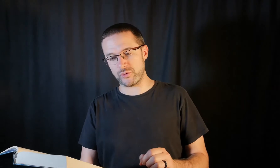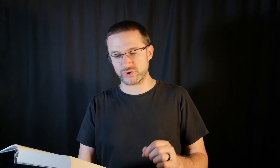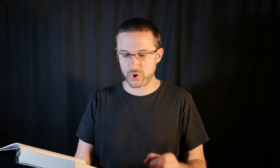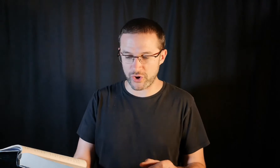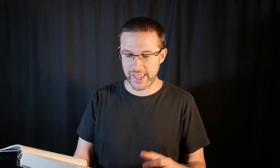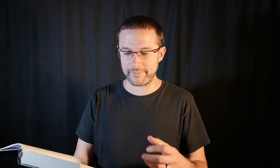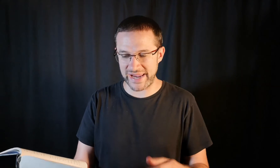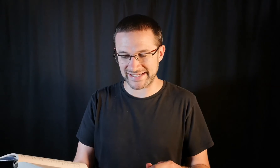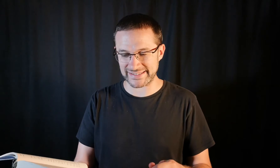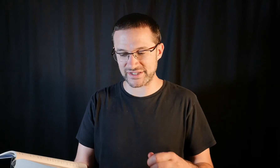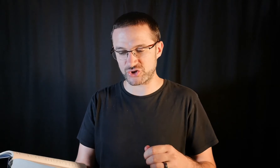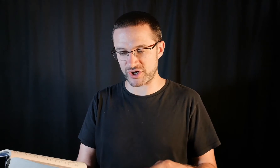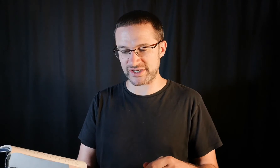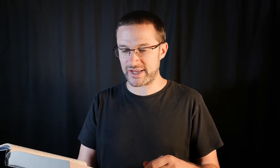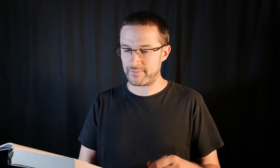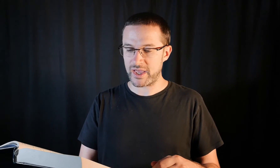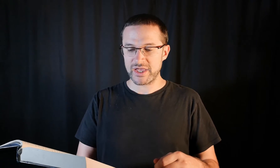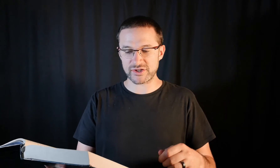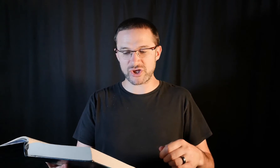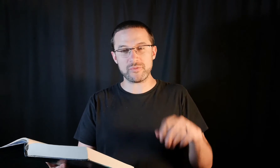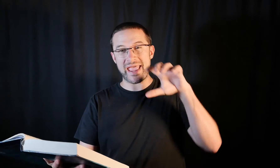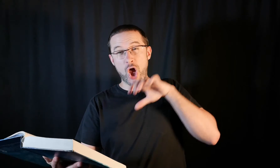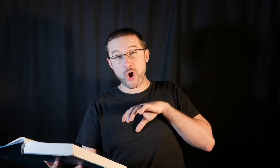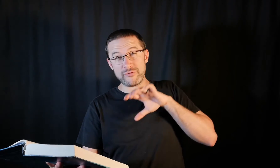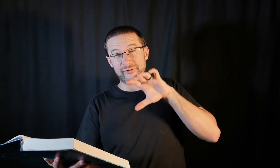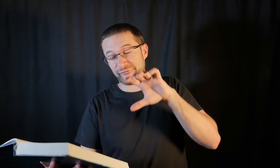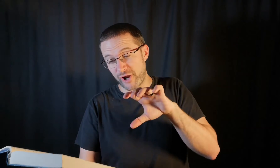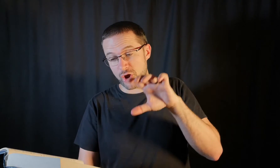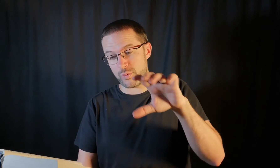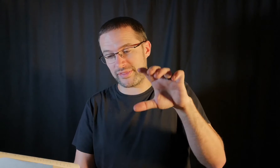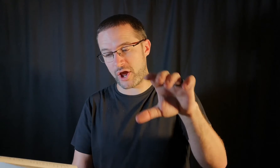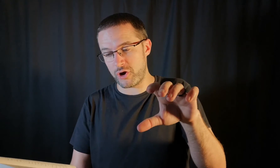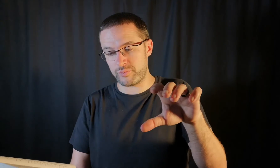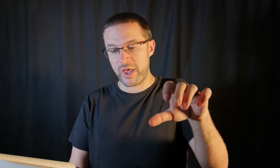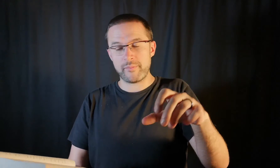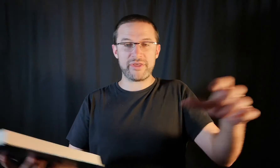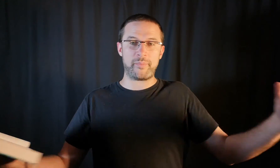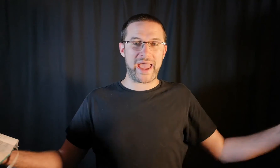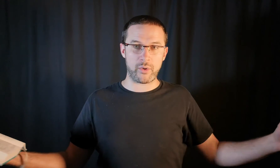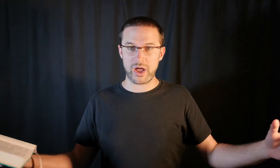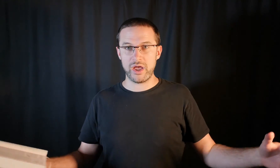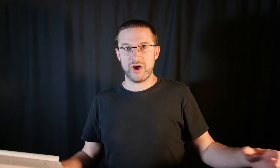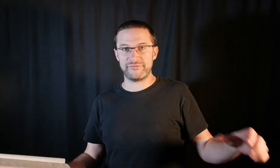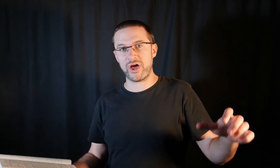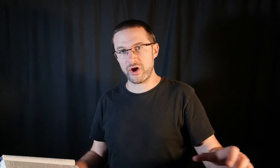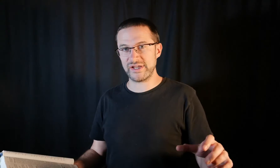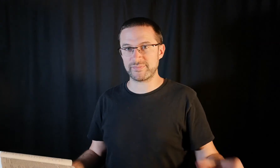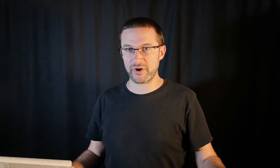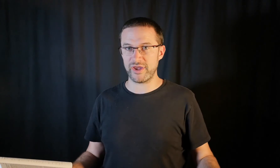all joy and peace as you trust in him so that you may overflow with hope by the power of the Holy Spirit.